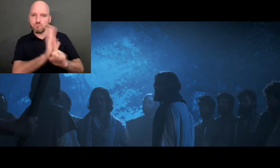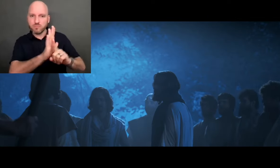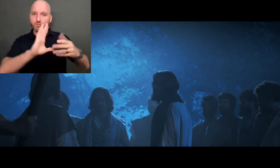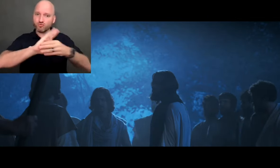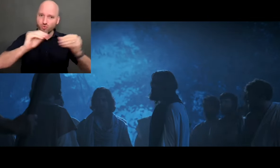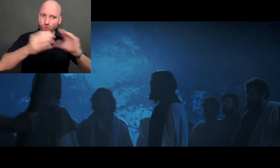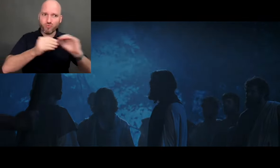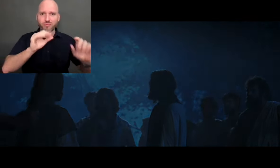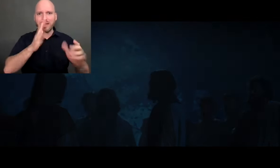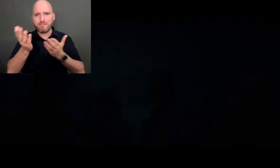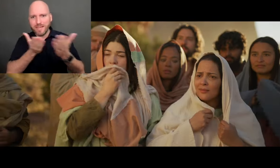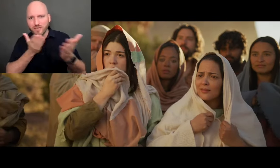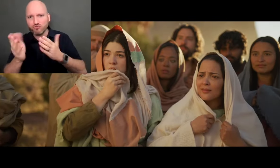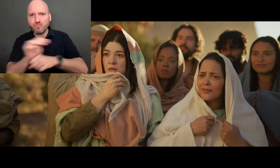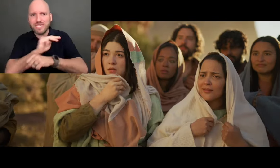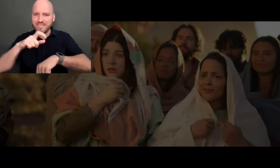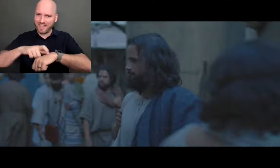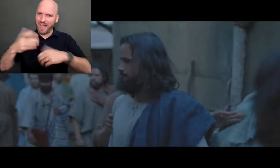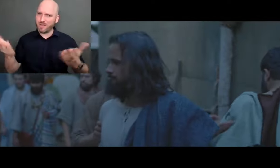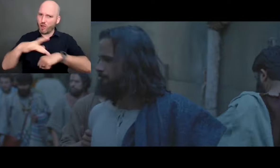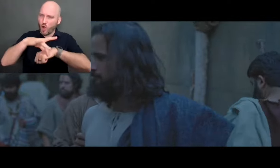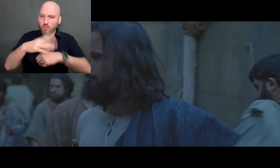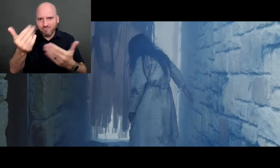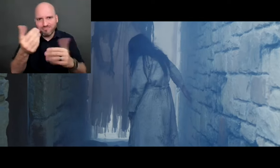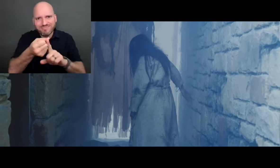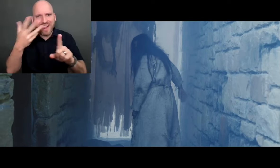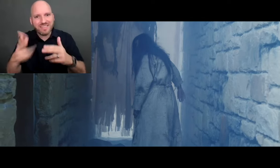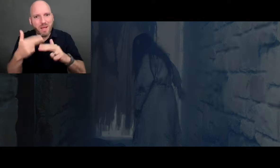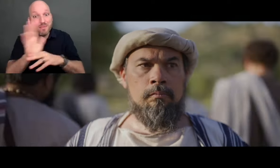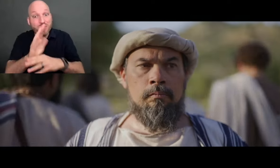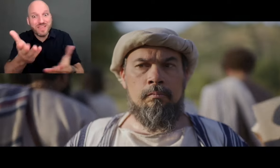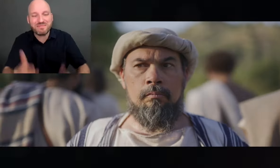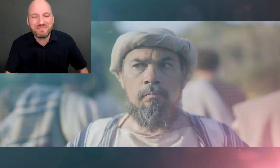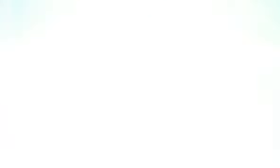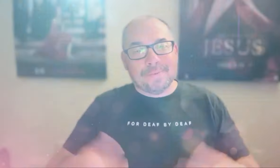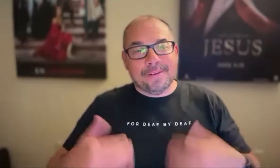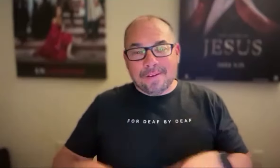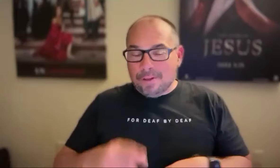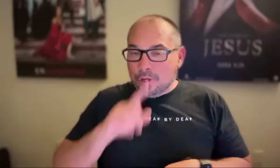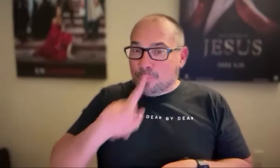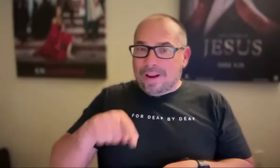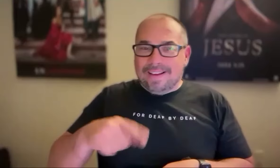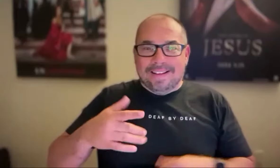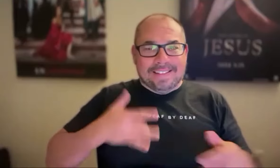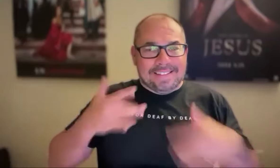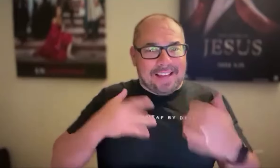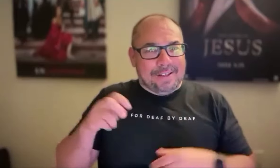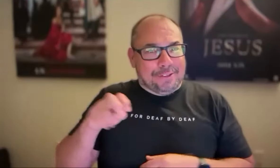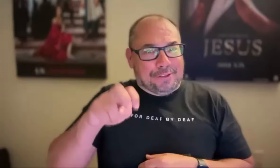Jesus and his ministry and his time on earth. Tell us about the movie. Oh, certainly, yes. This has been an